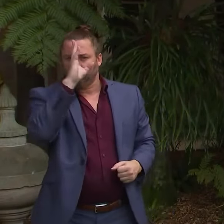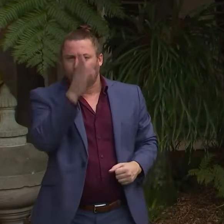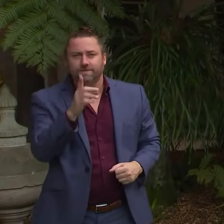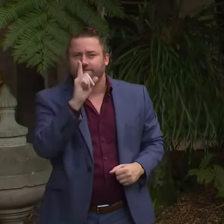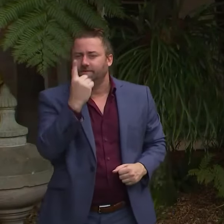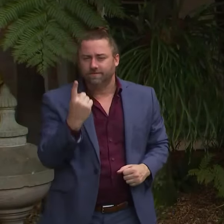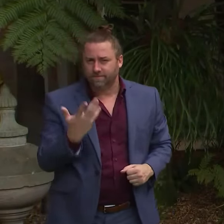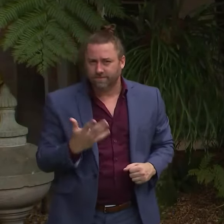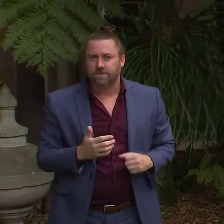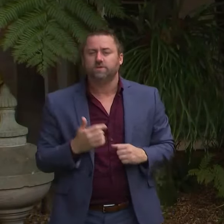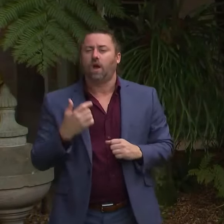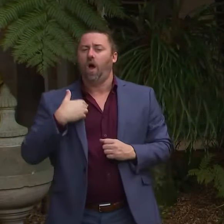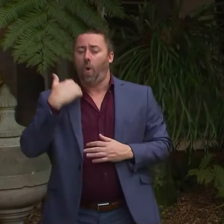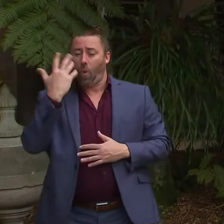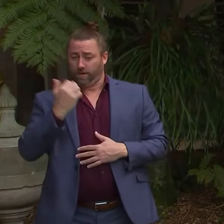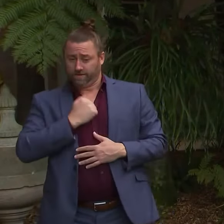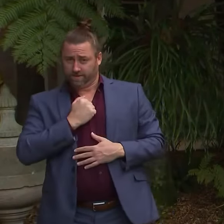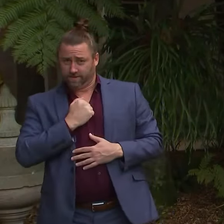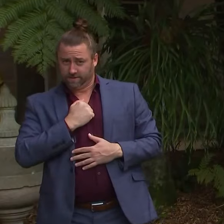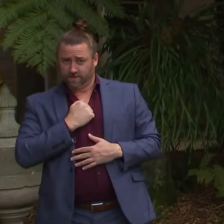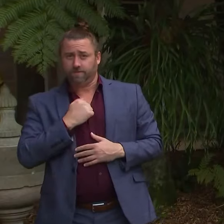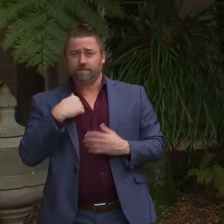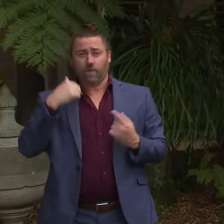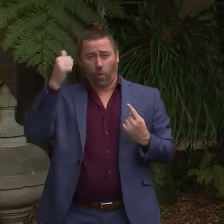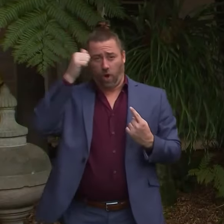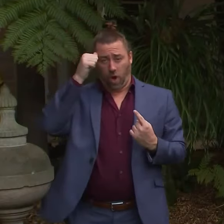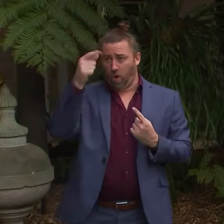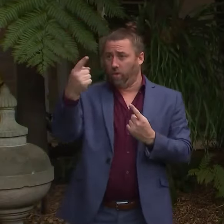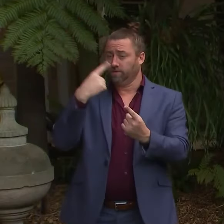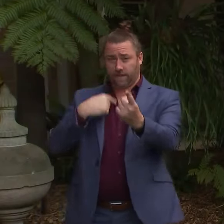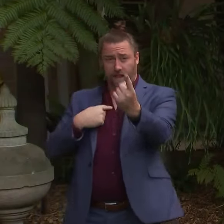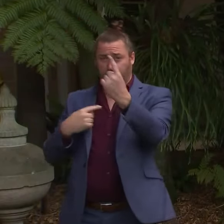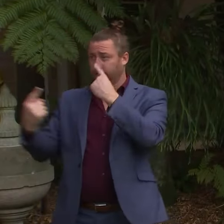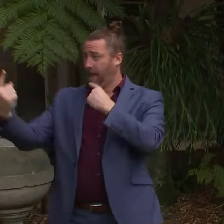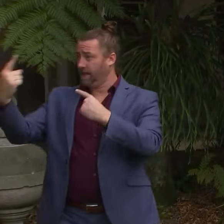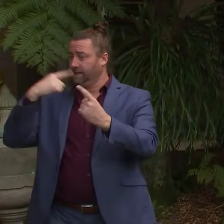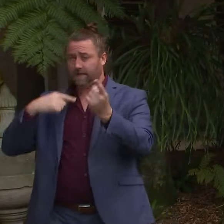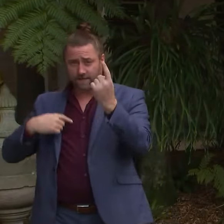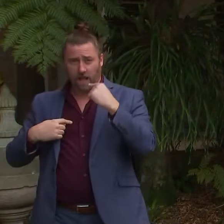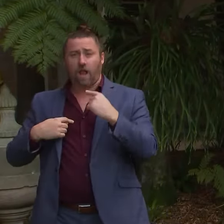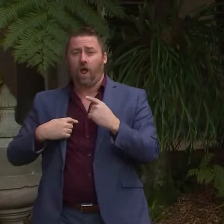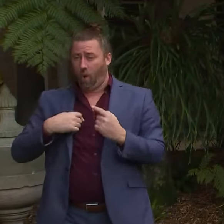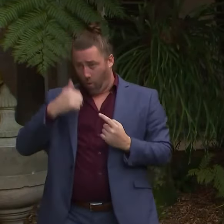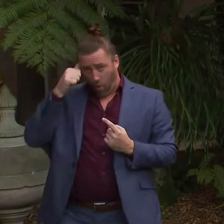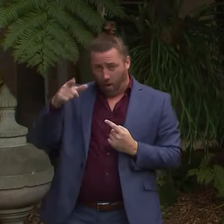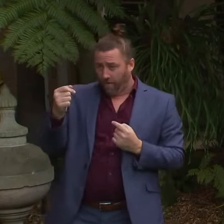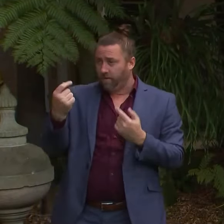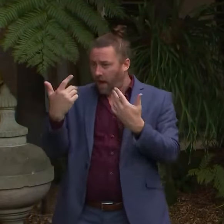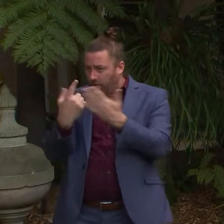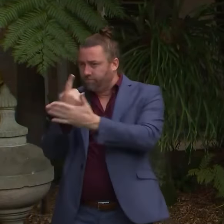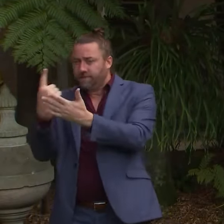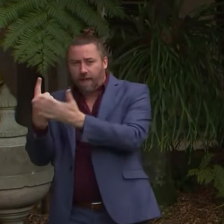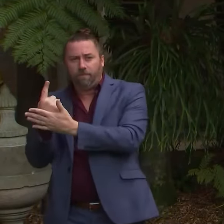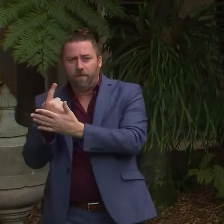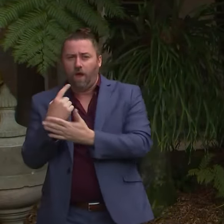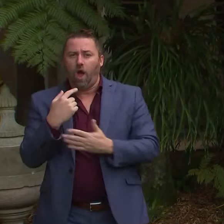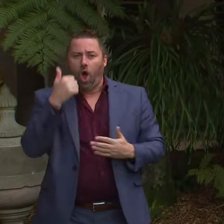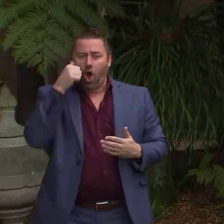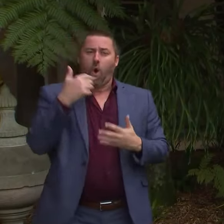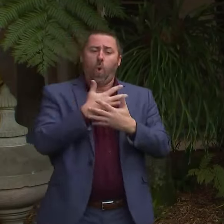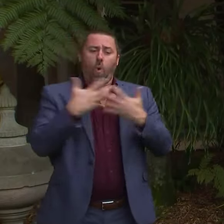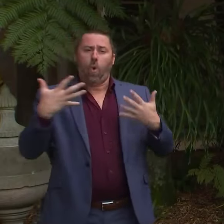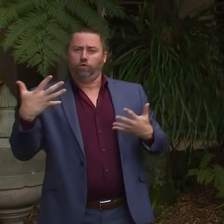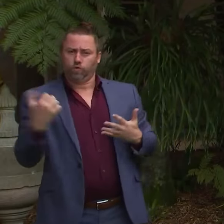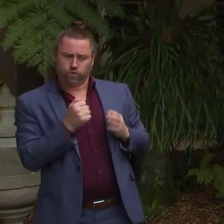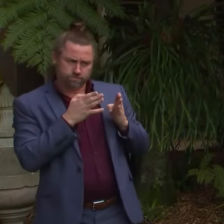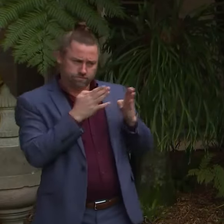that, uh, that we reported on any deaths as soon as they occurred. So we have adopted other approaches to identify